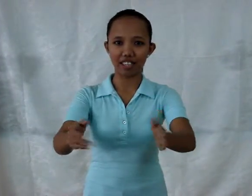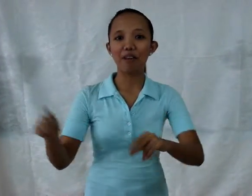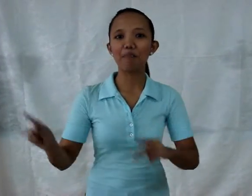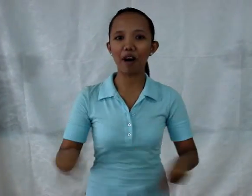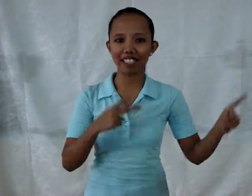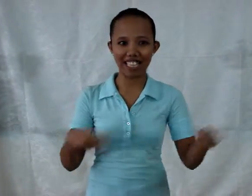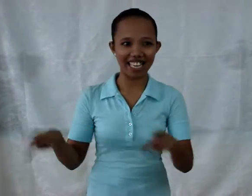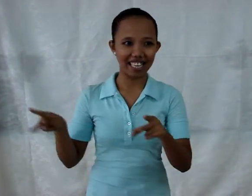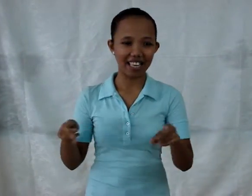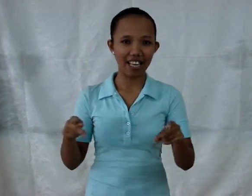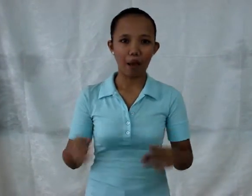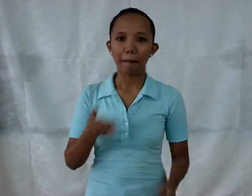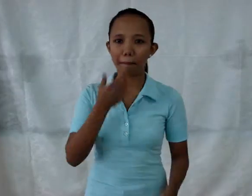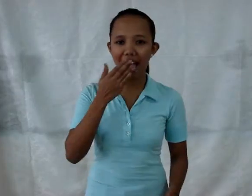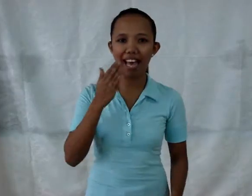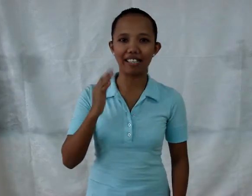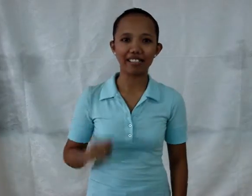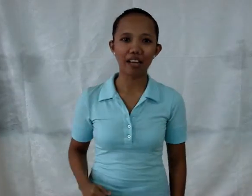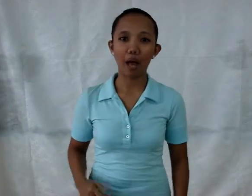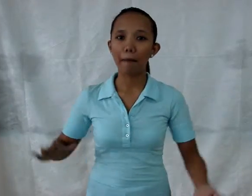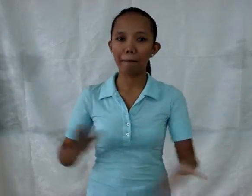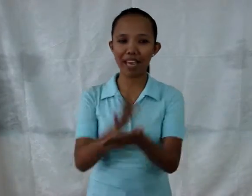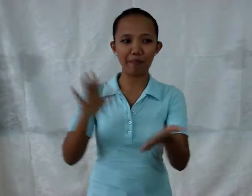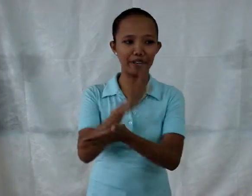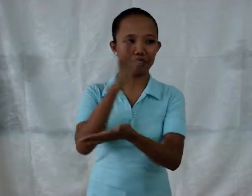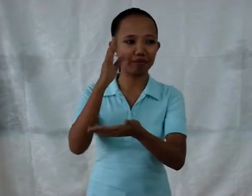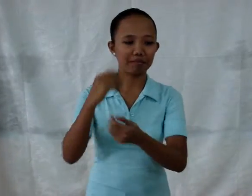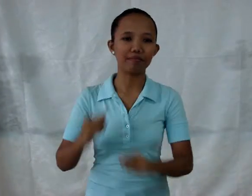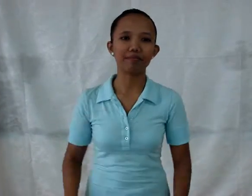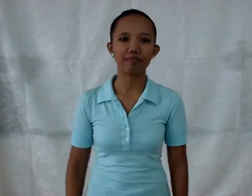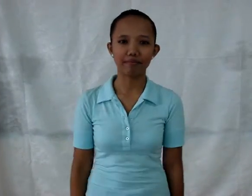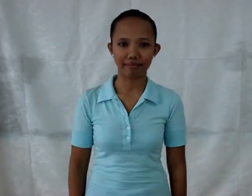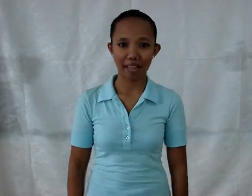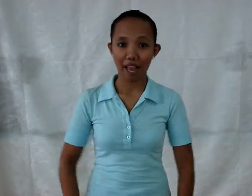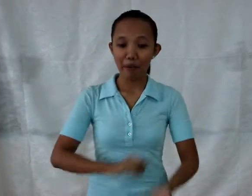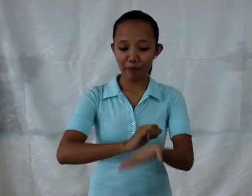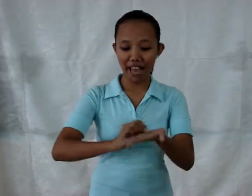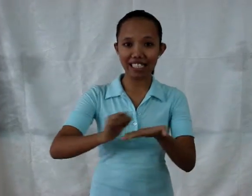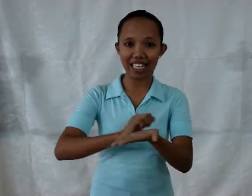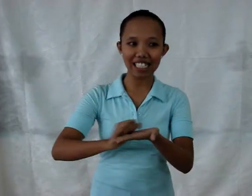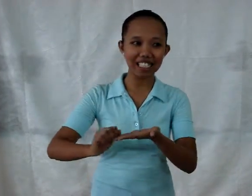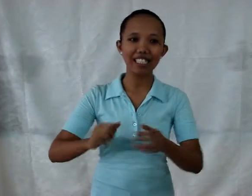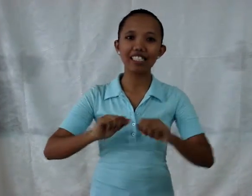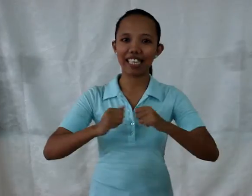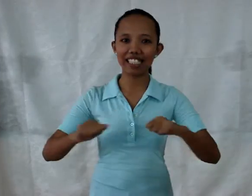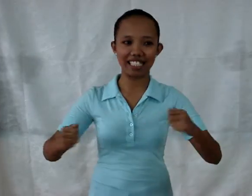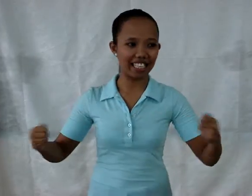Party. Bad. Paper. Practice. Sentences.